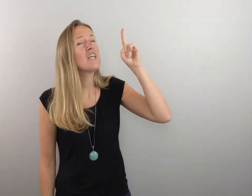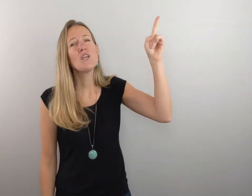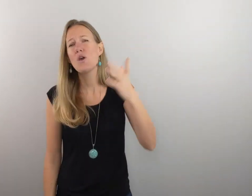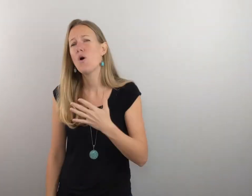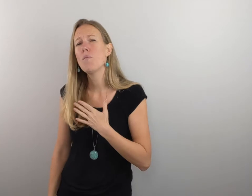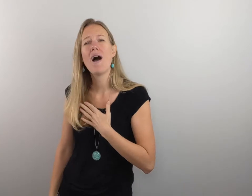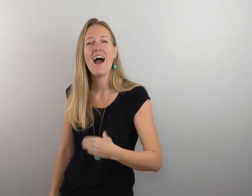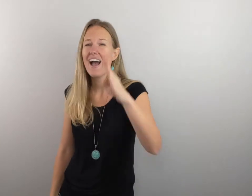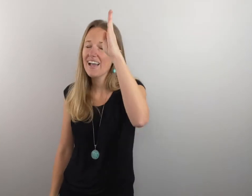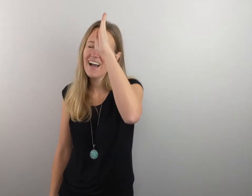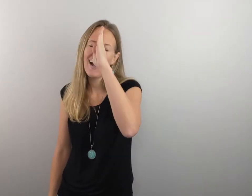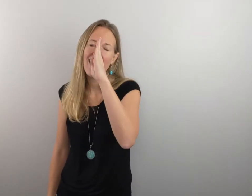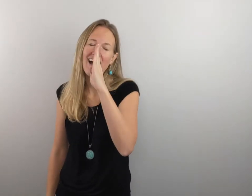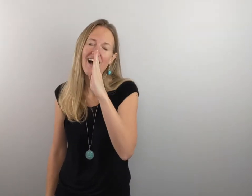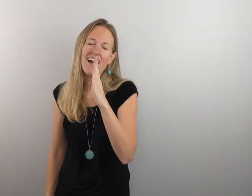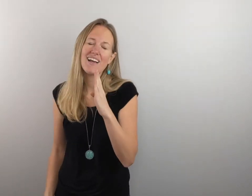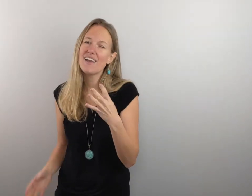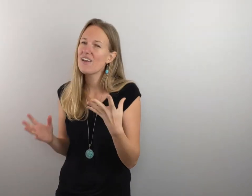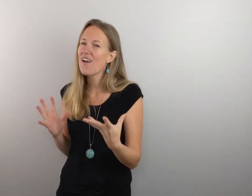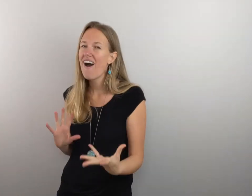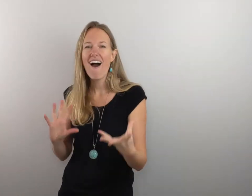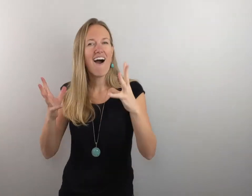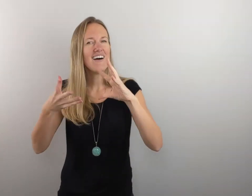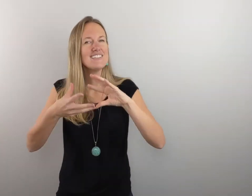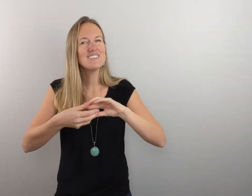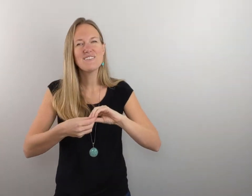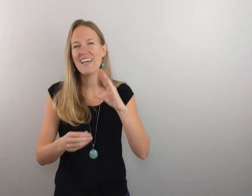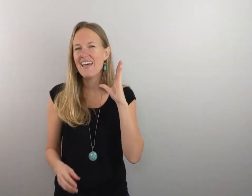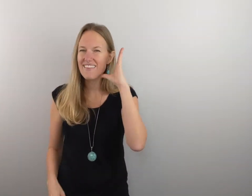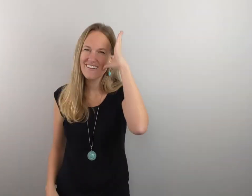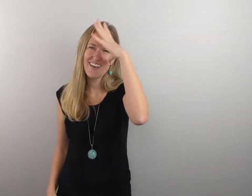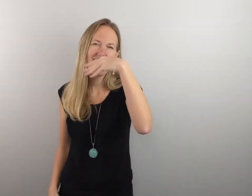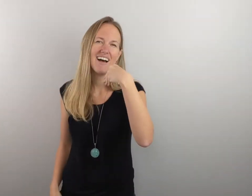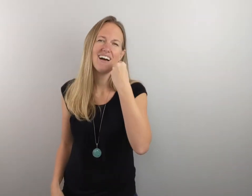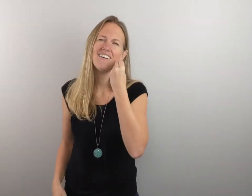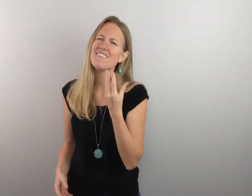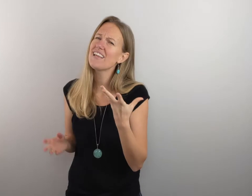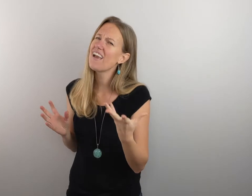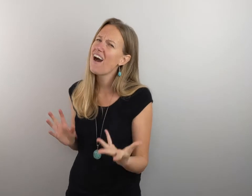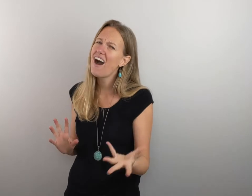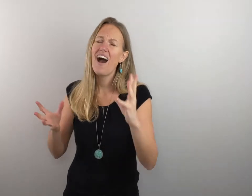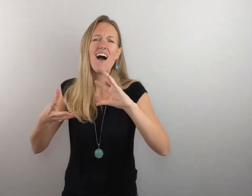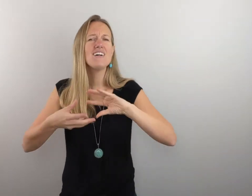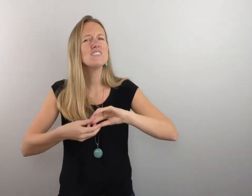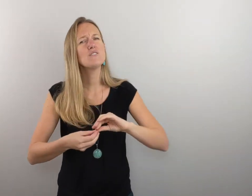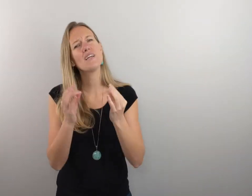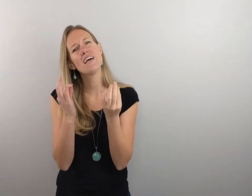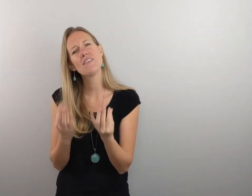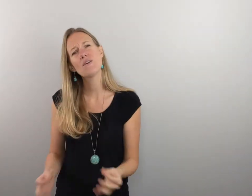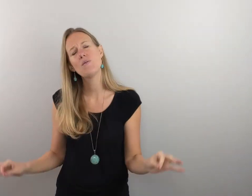you're my God. You're all together love, all together